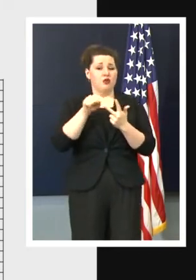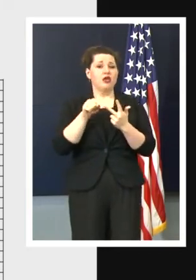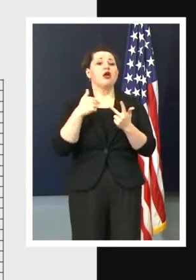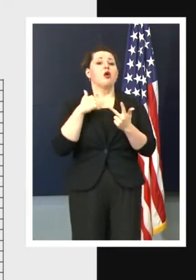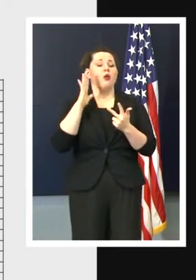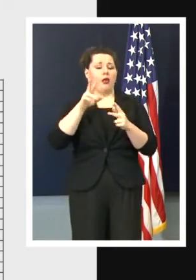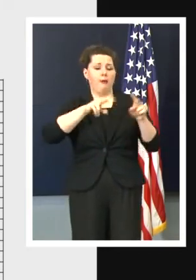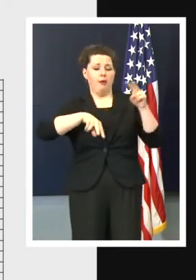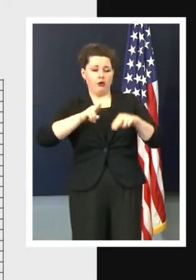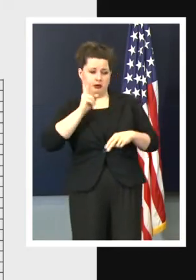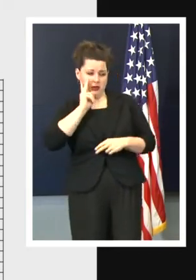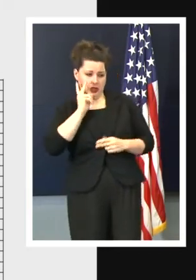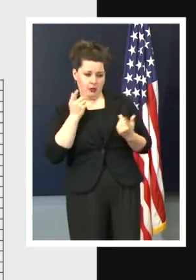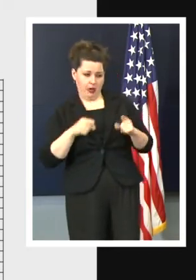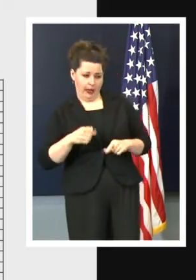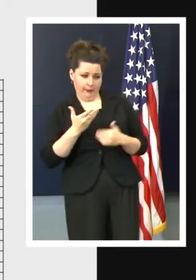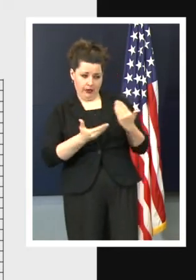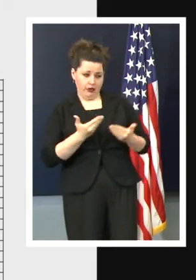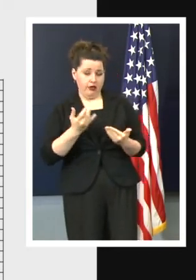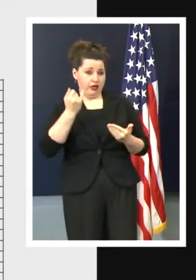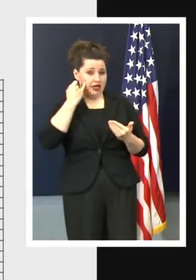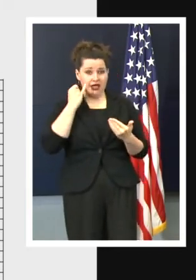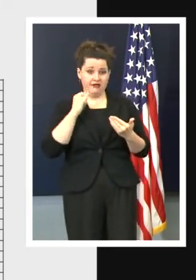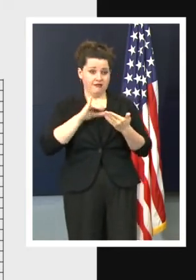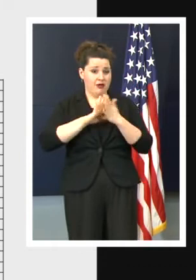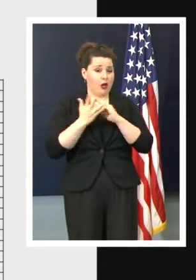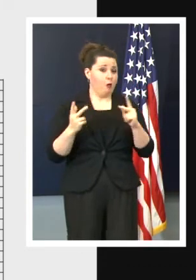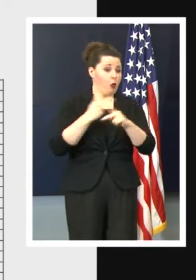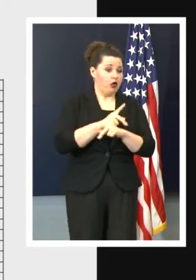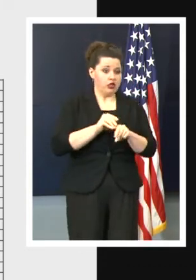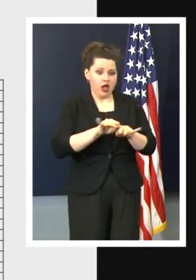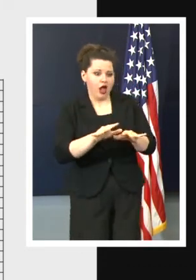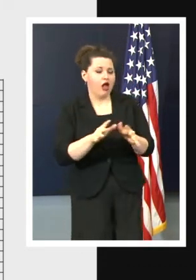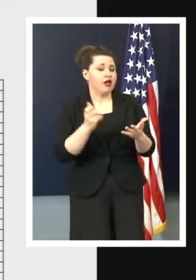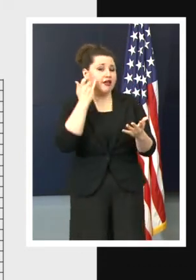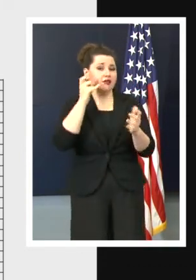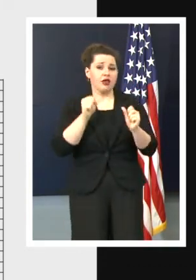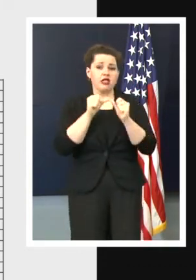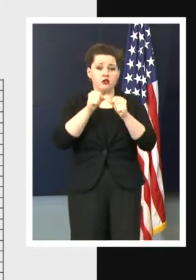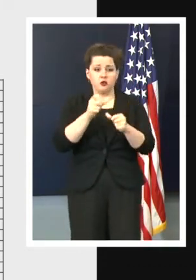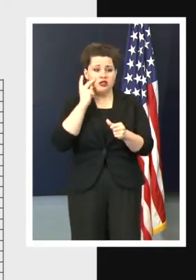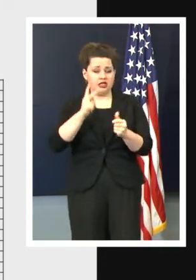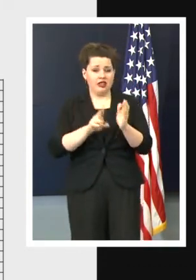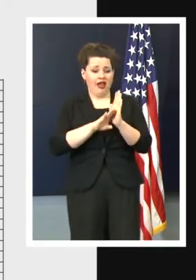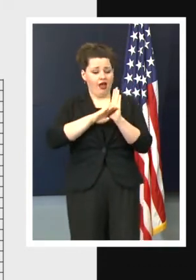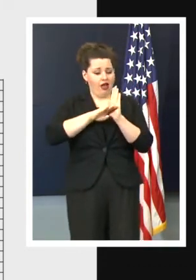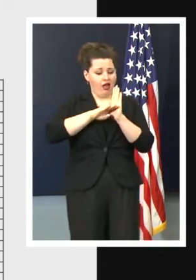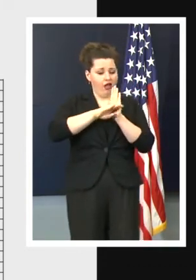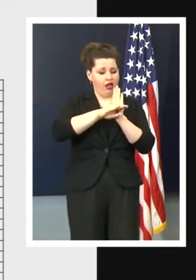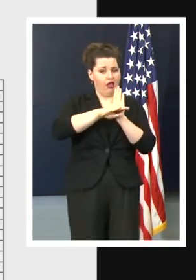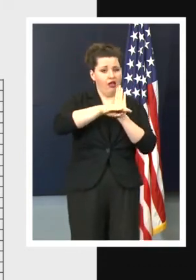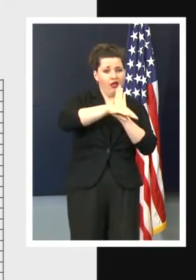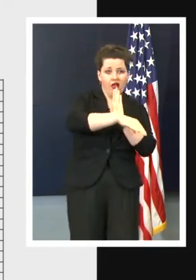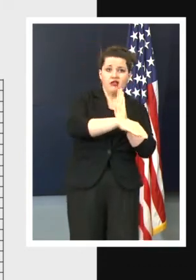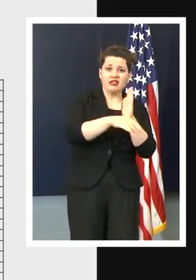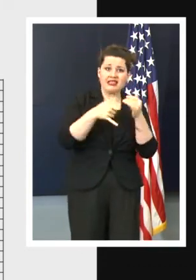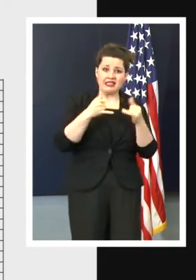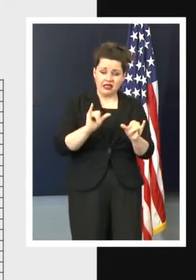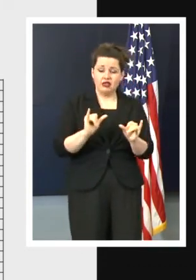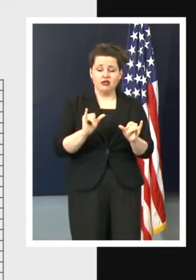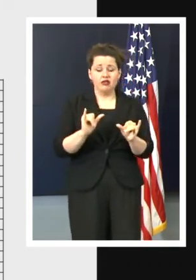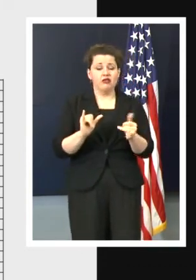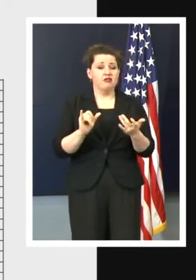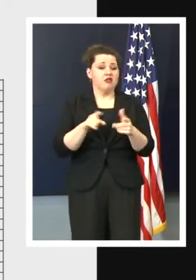what kind of, you know, how we can continue to mitigate it. If we're able to continue to see the stabilization and the downward trend,